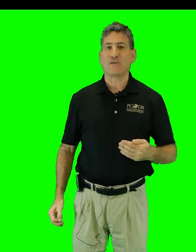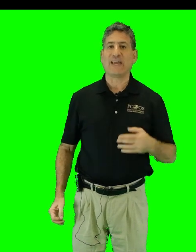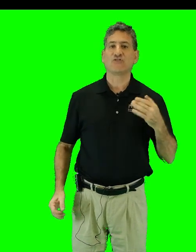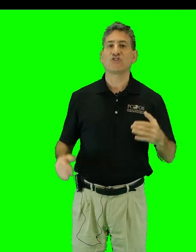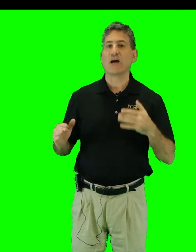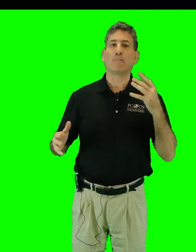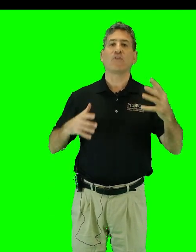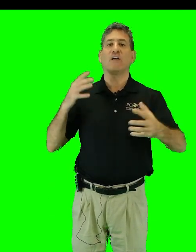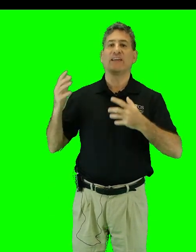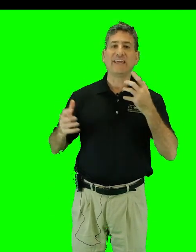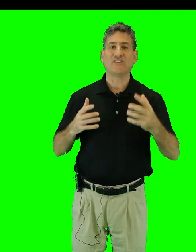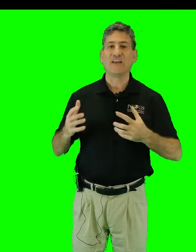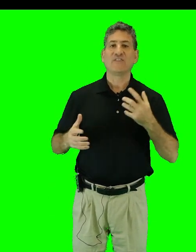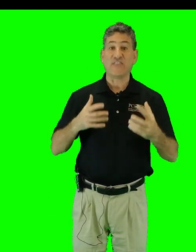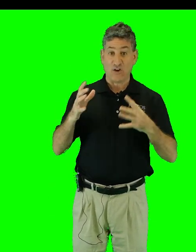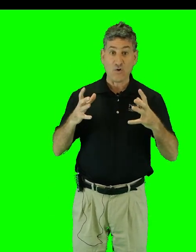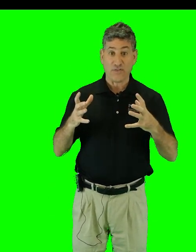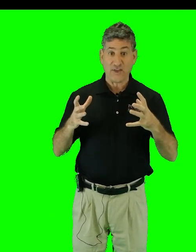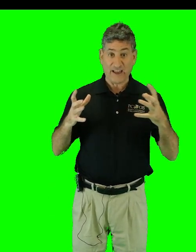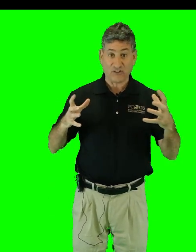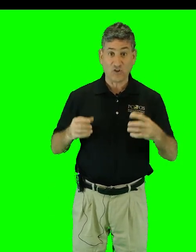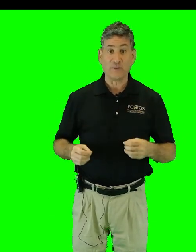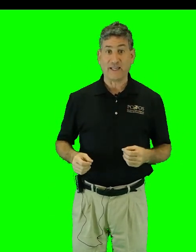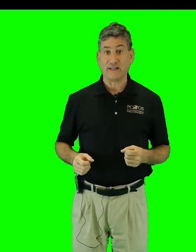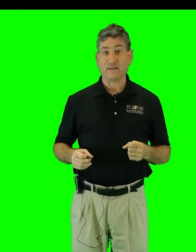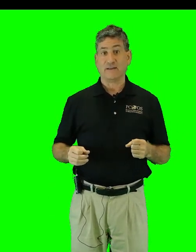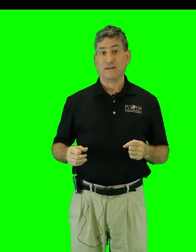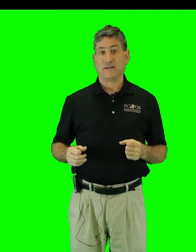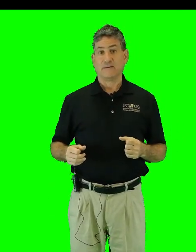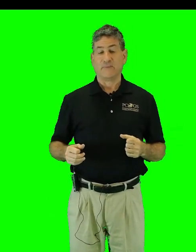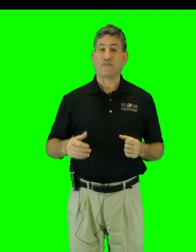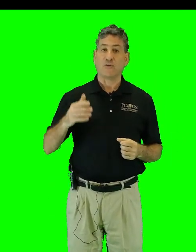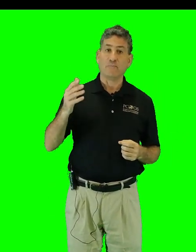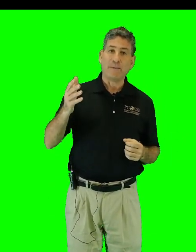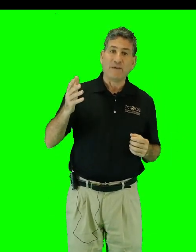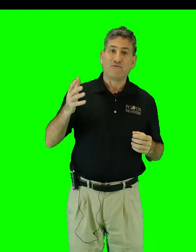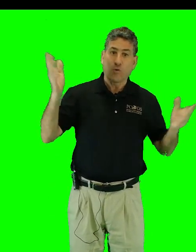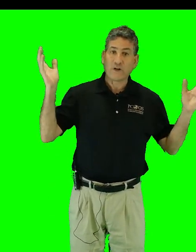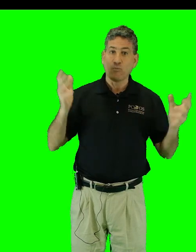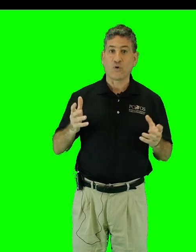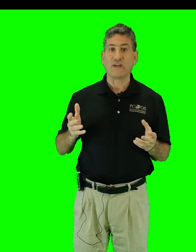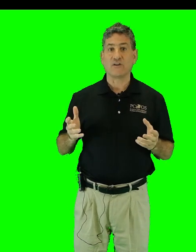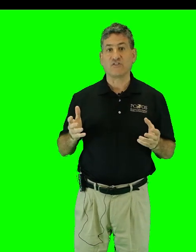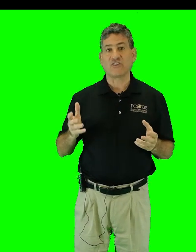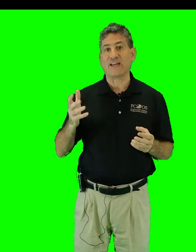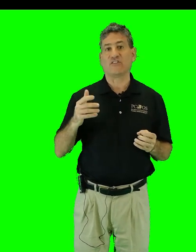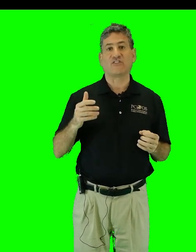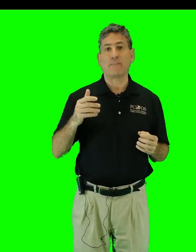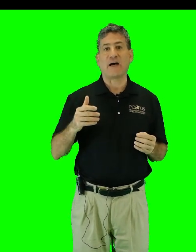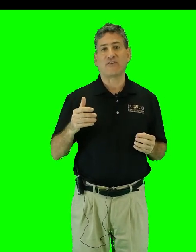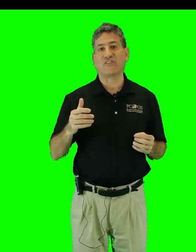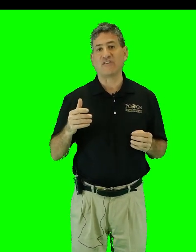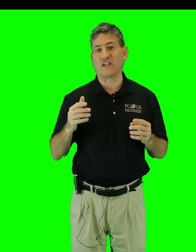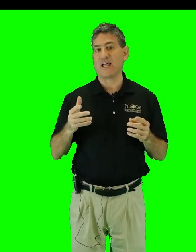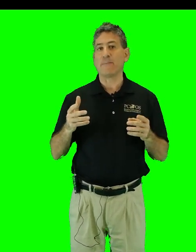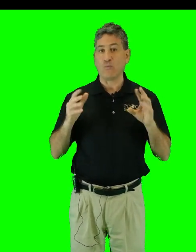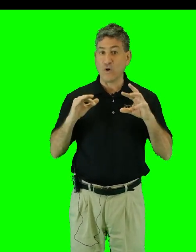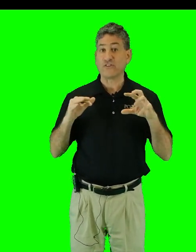catches up with all the heat that the Earth has accumulated. After maybe 40 more years scientists hypothesize the climate will